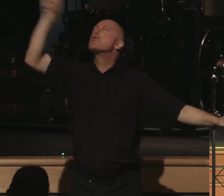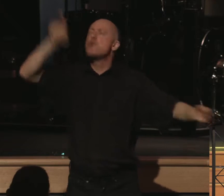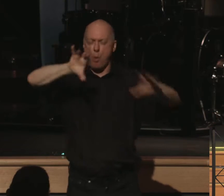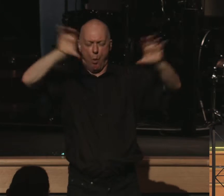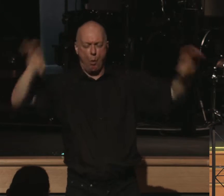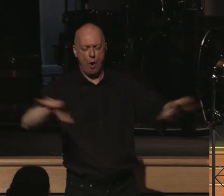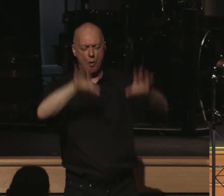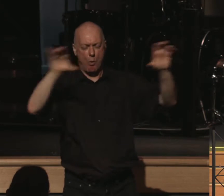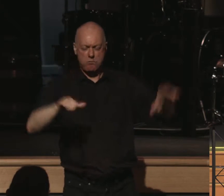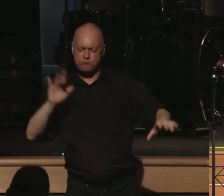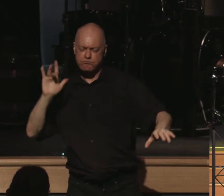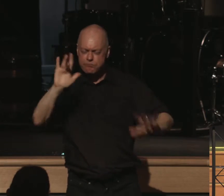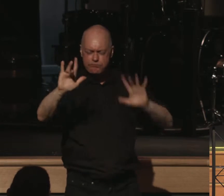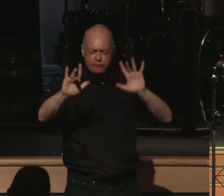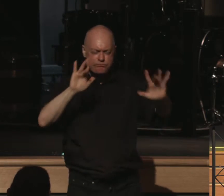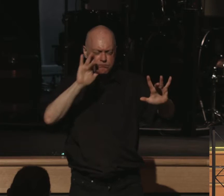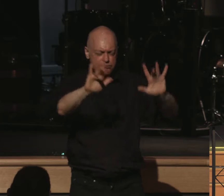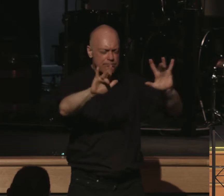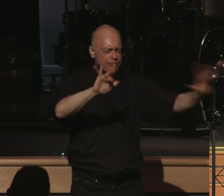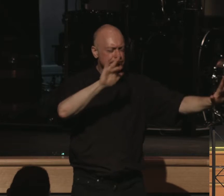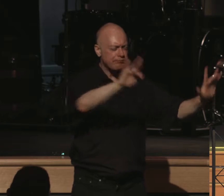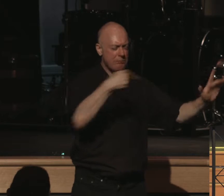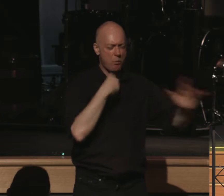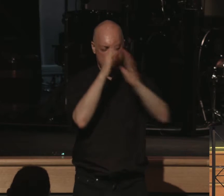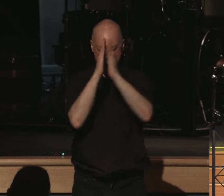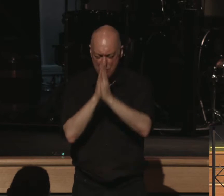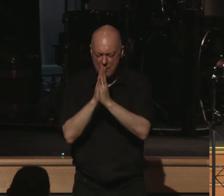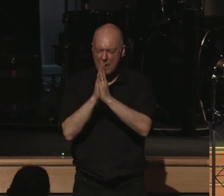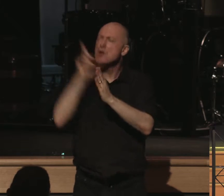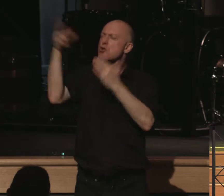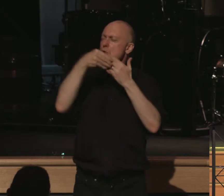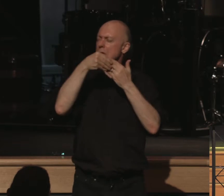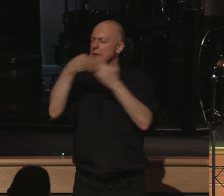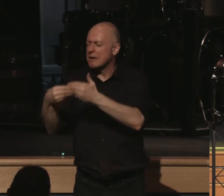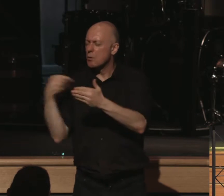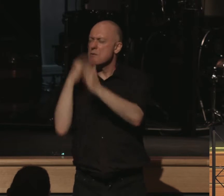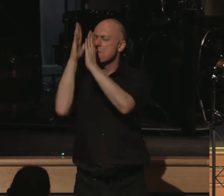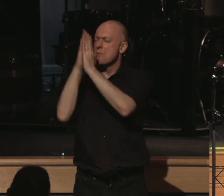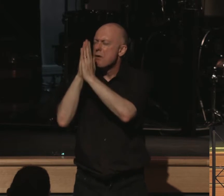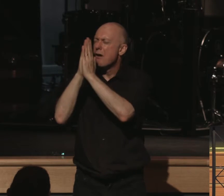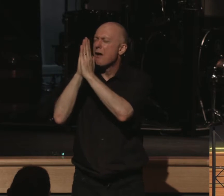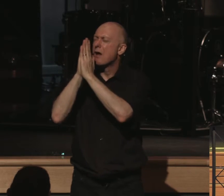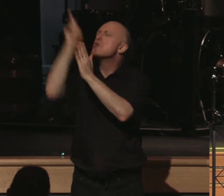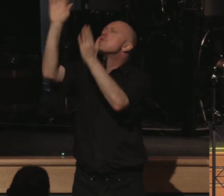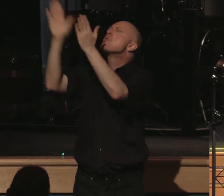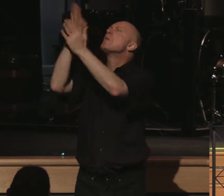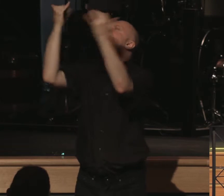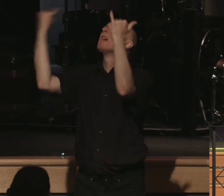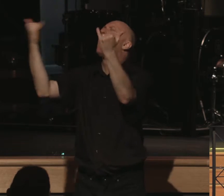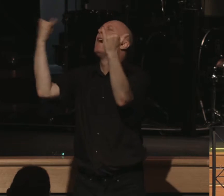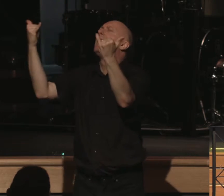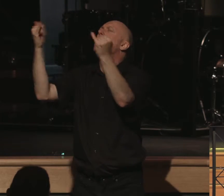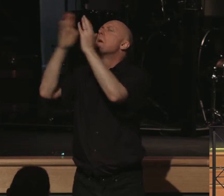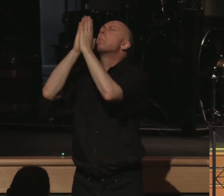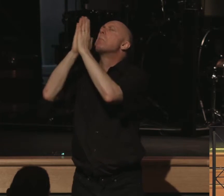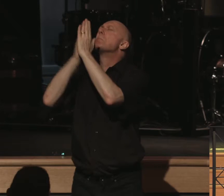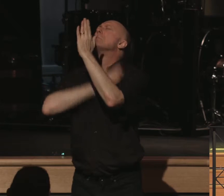work in this room. We pray, God, that you would be leading. And then we pray, God, that you would be glorious now. Please, Lord. Lord,